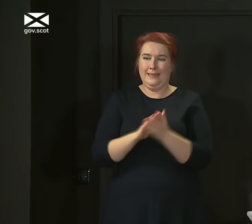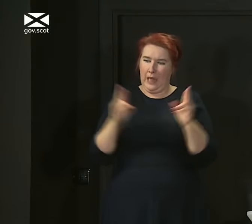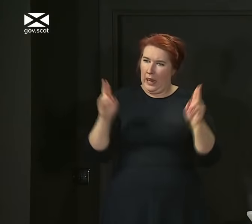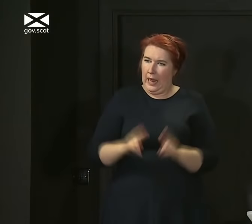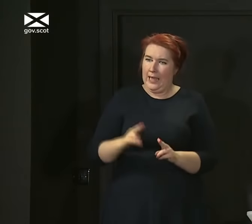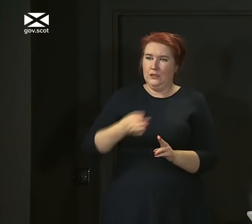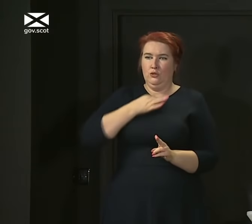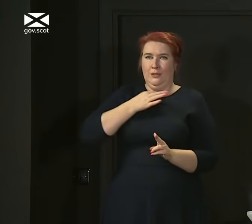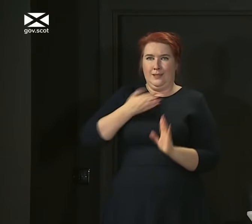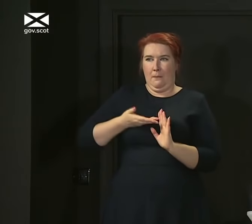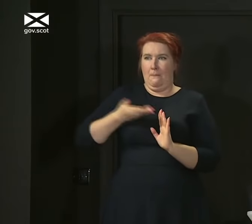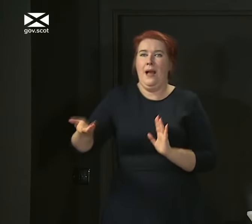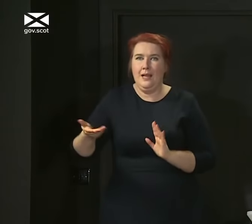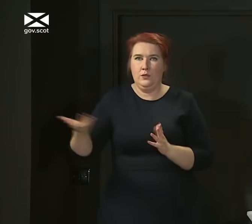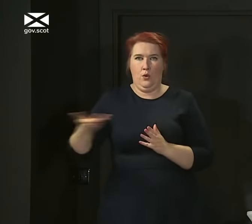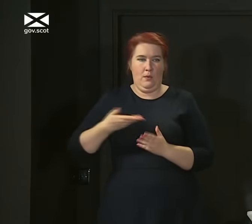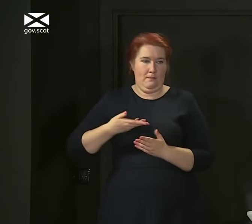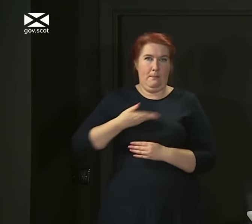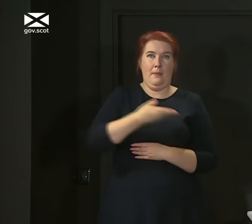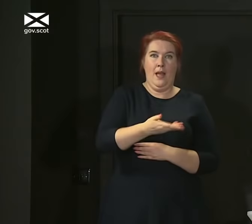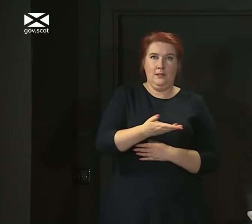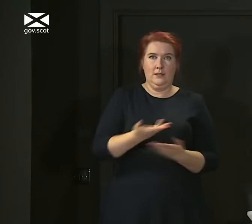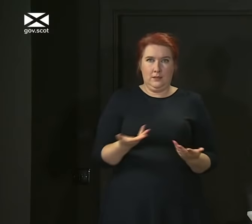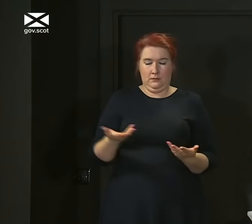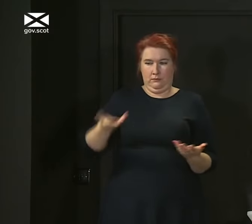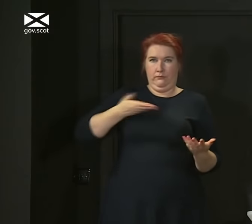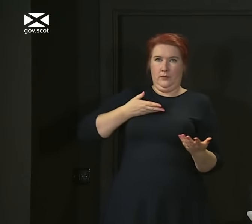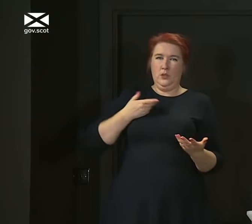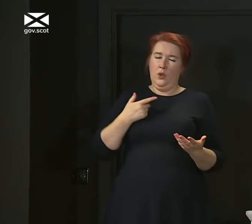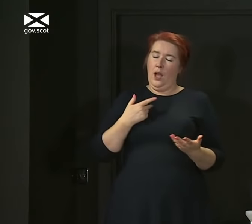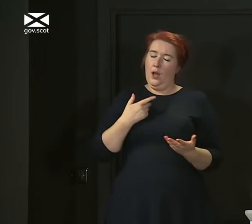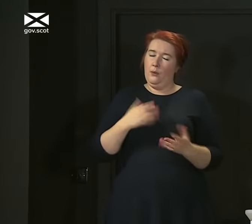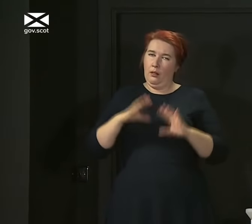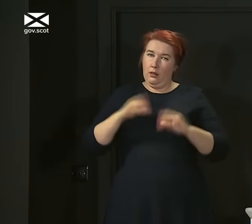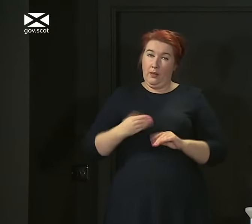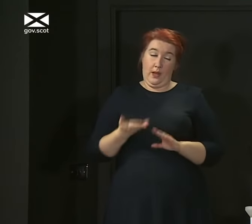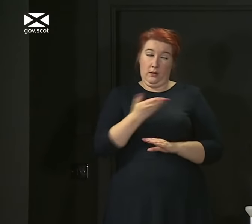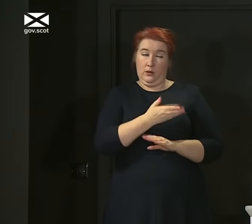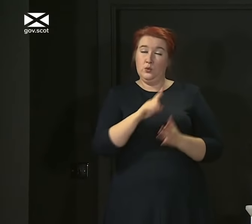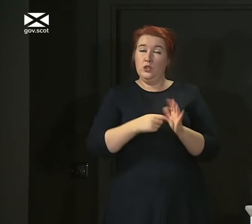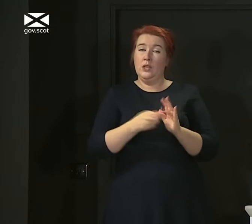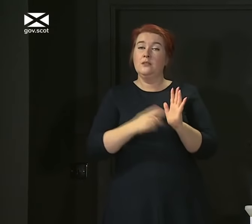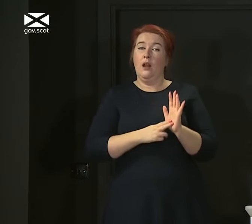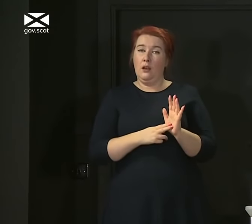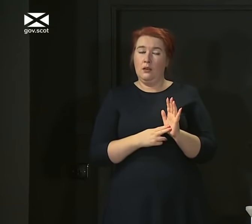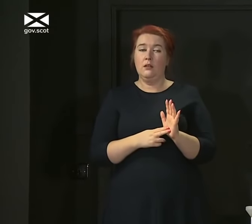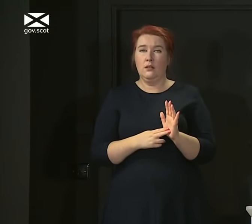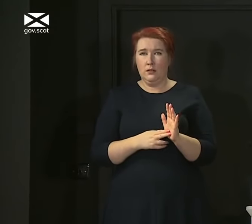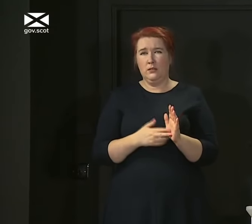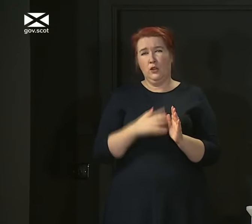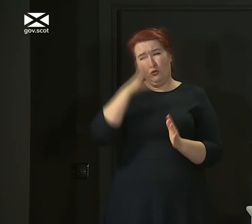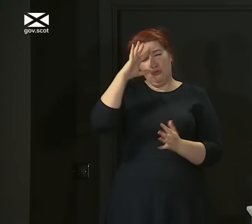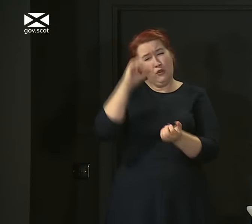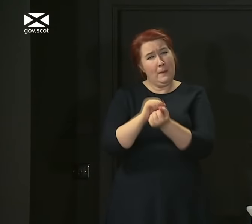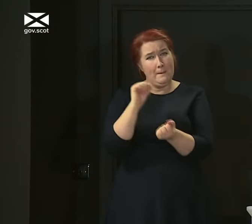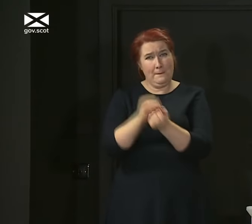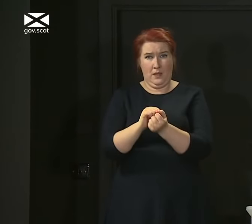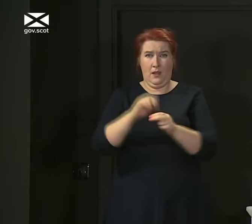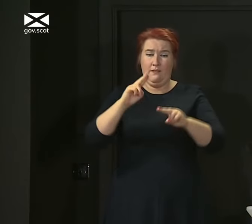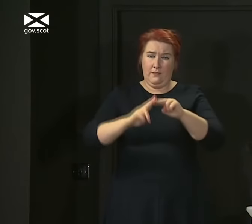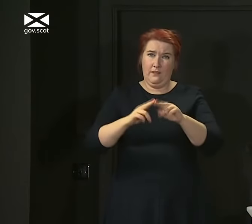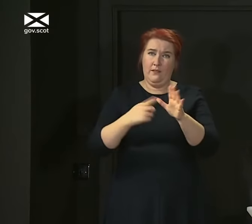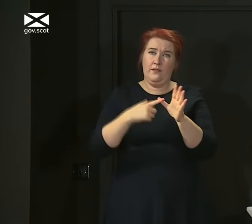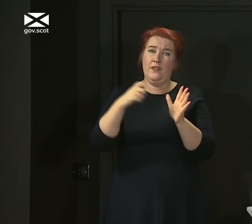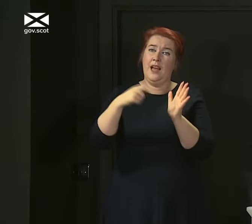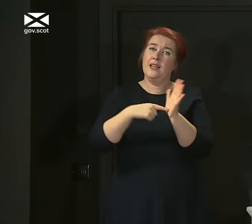risk of transmission. So please, I'm going to end on this point before asking Jason if he wants to say a word more to remember facts